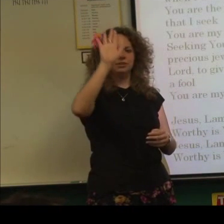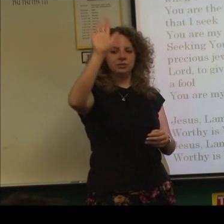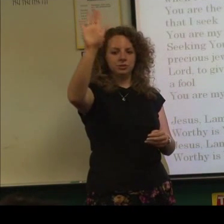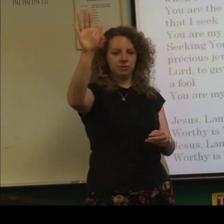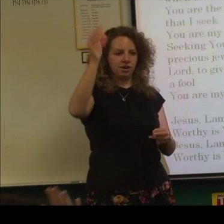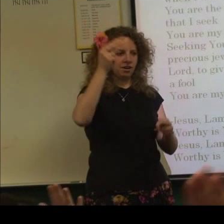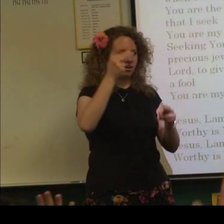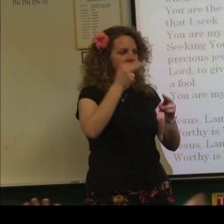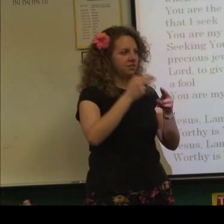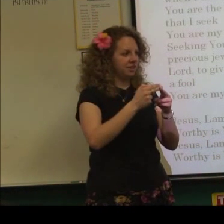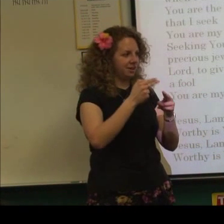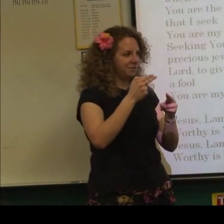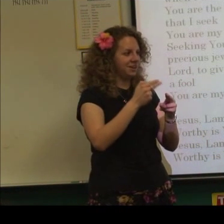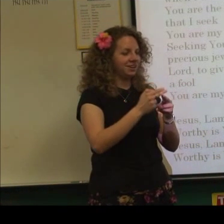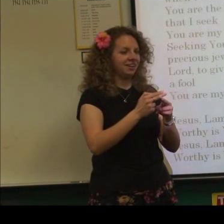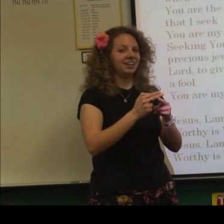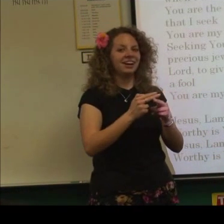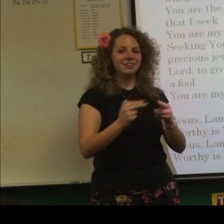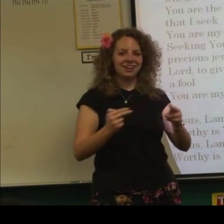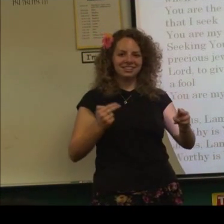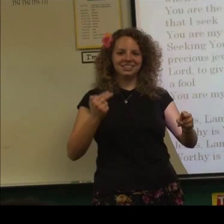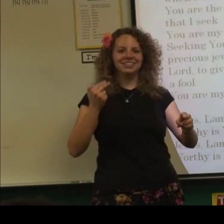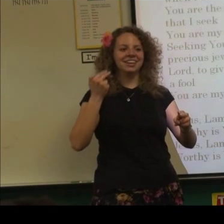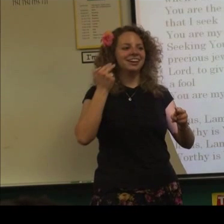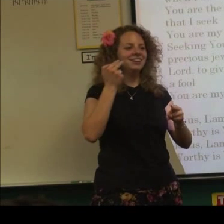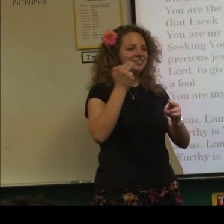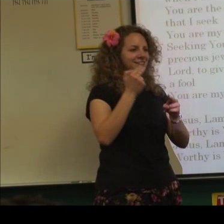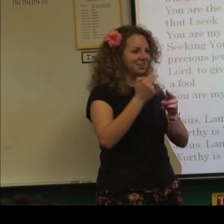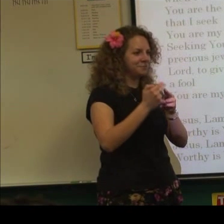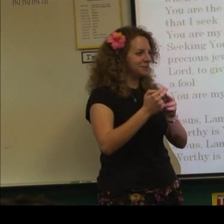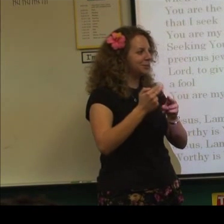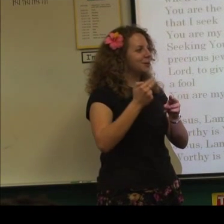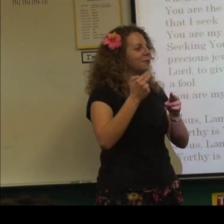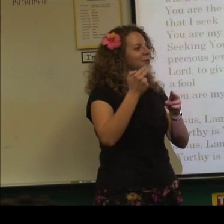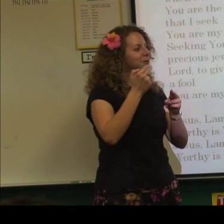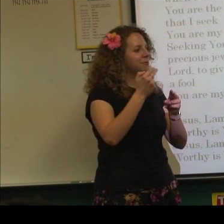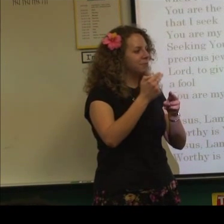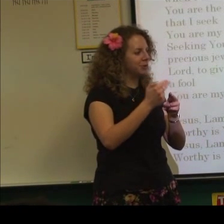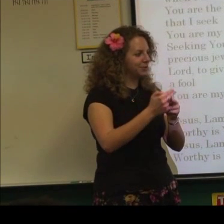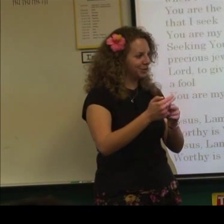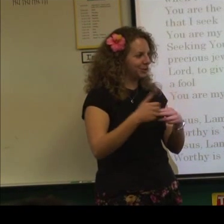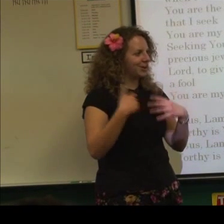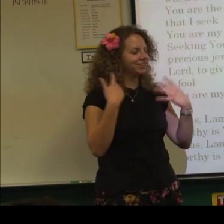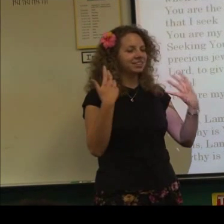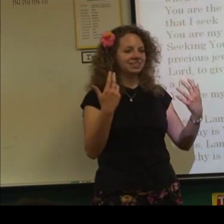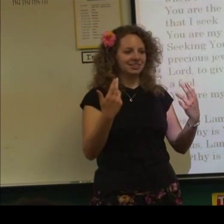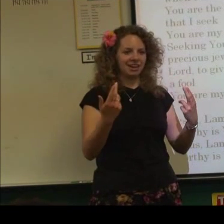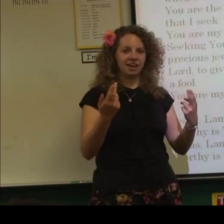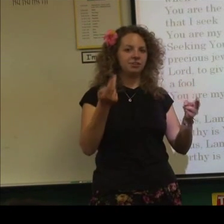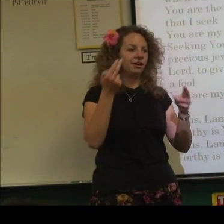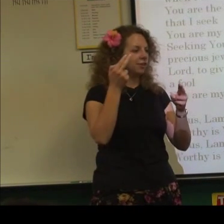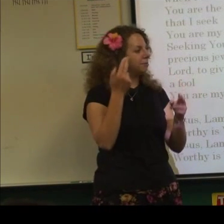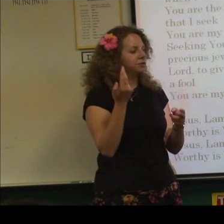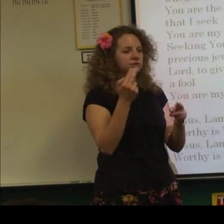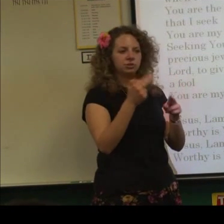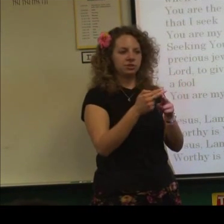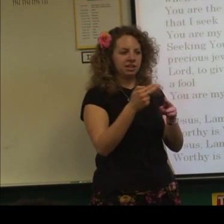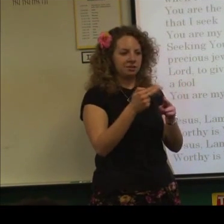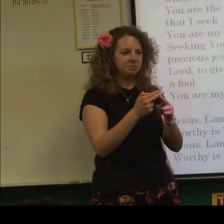Is your name. And I like how you guys did like, you did a little bit slower. You went more with the song, things like that. You have the option of just one name.